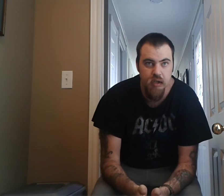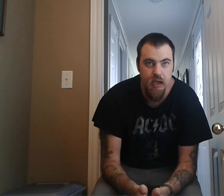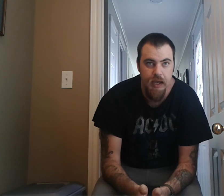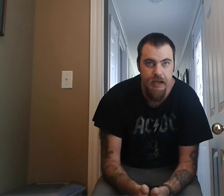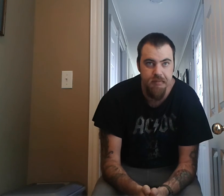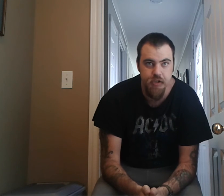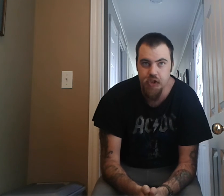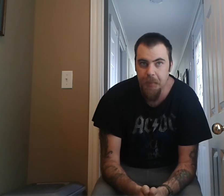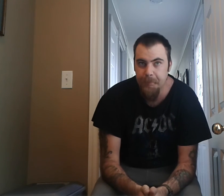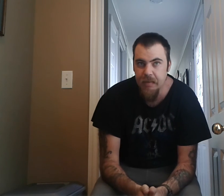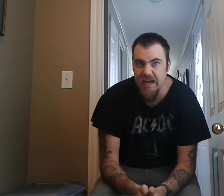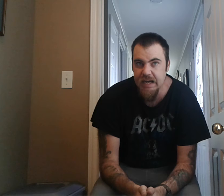Average man,